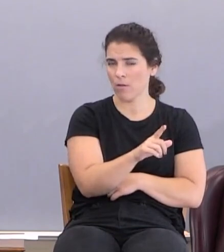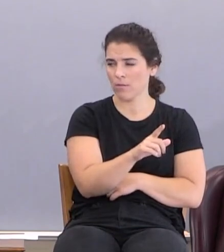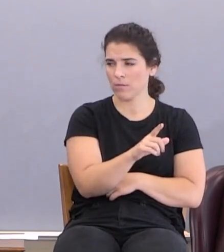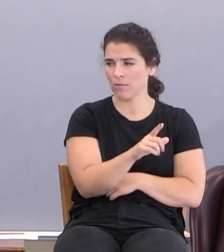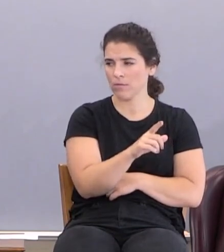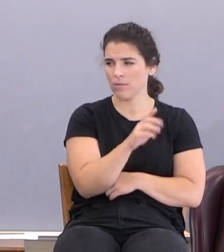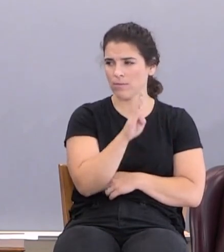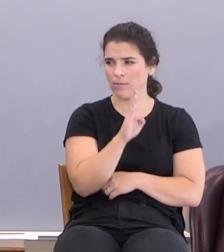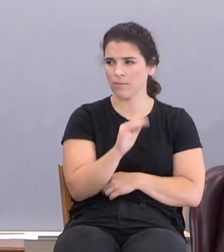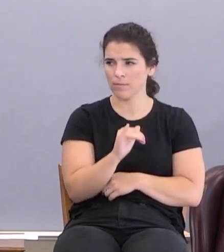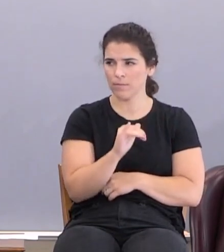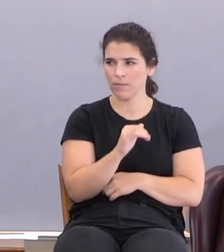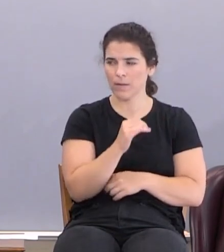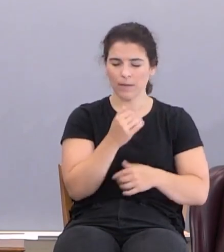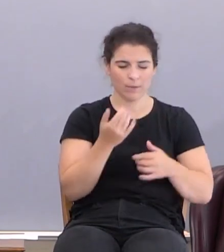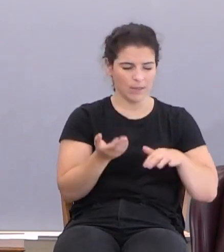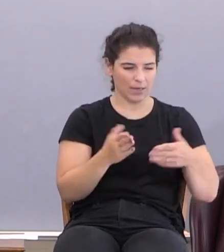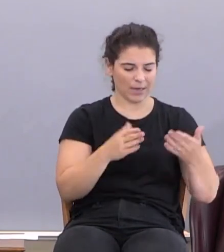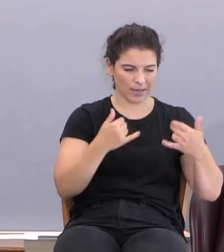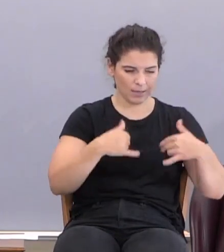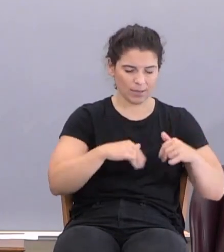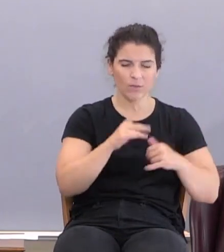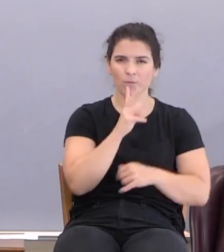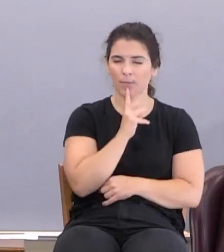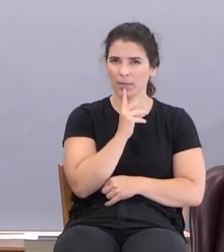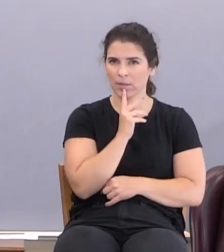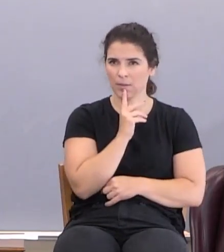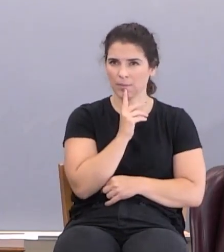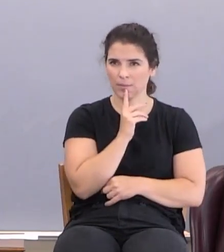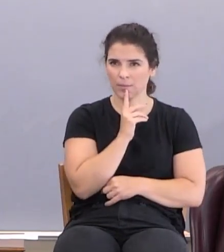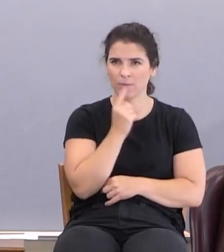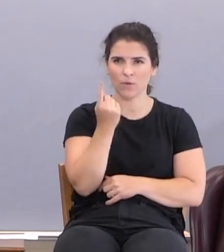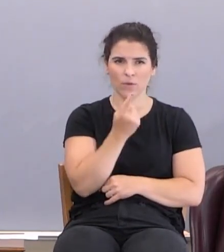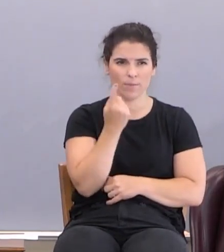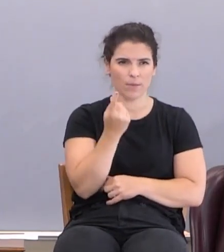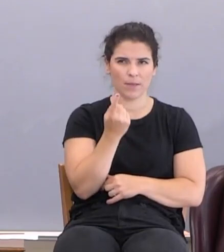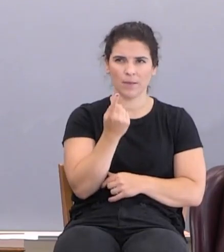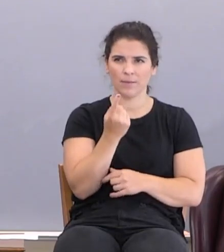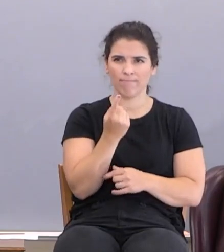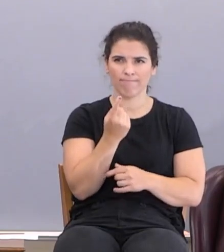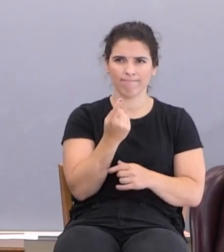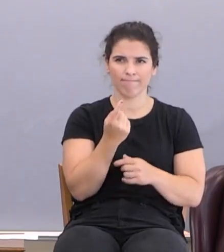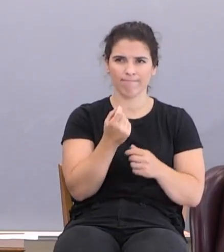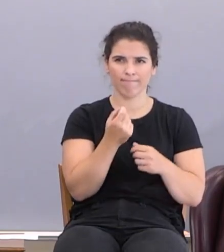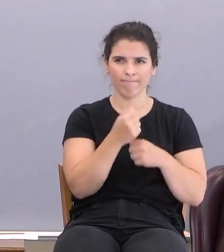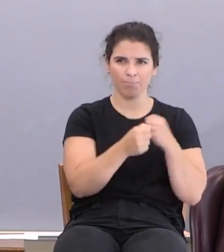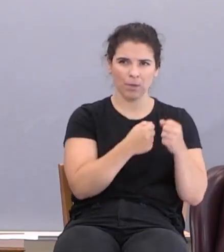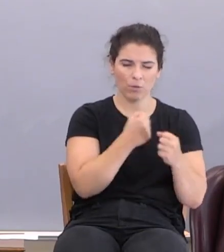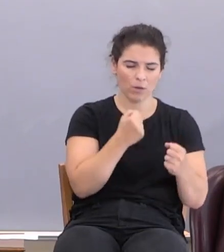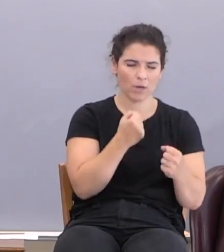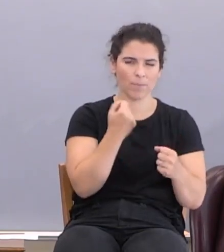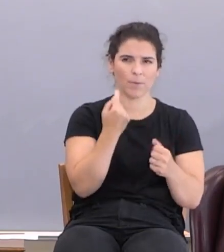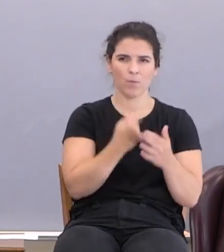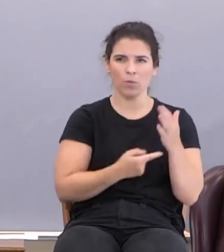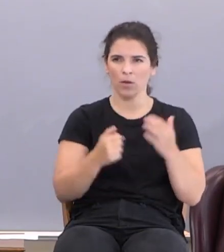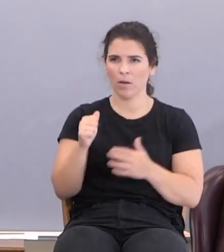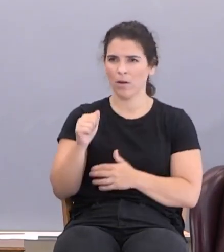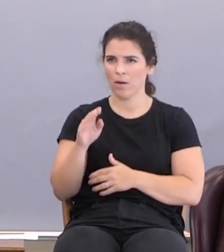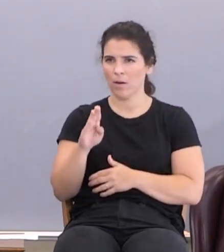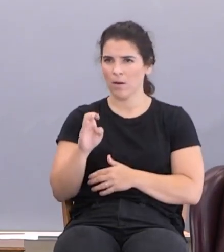And by he being dead yet speaketh. There's something bound up in what Abel does